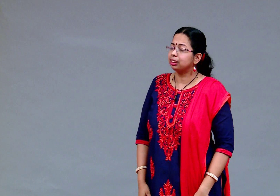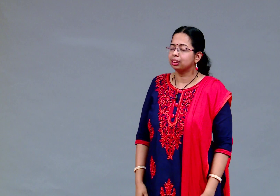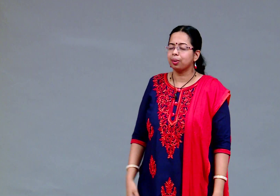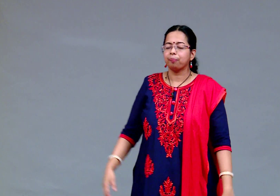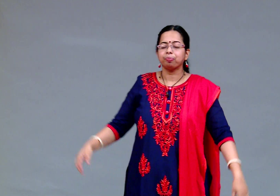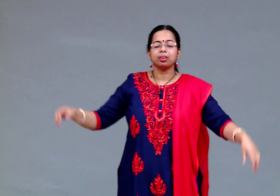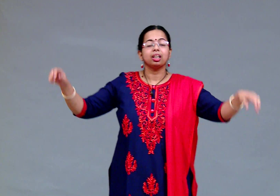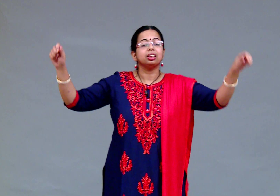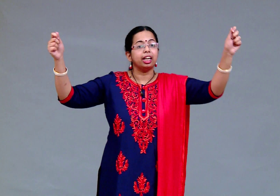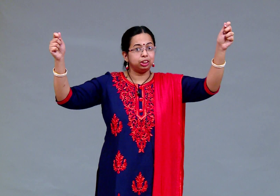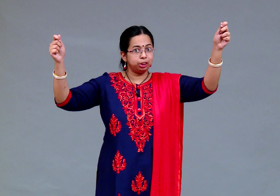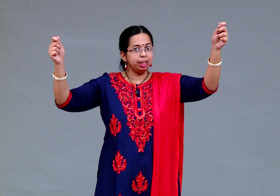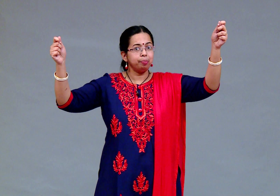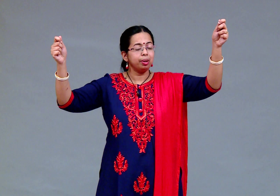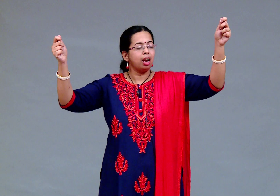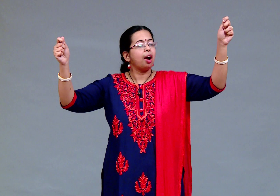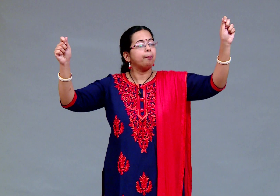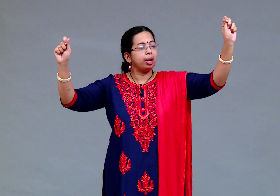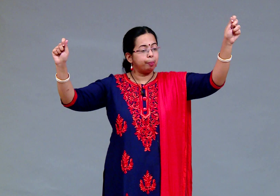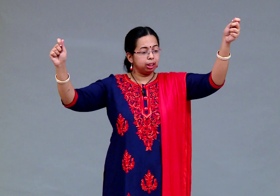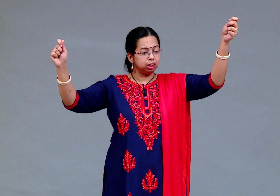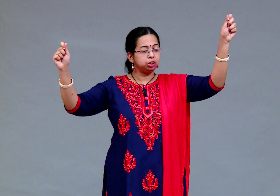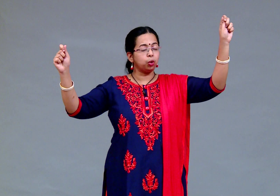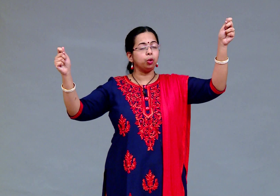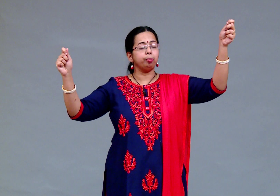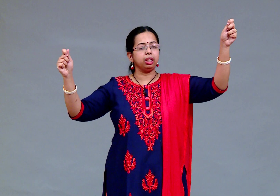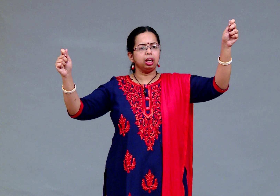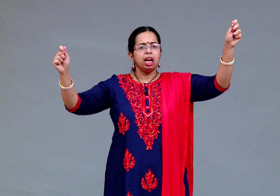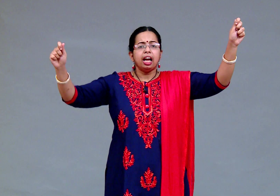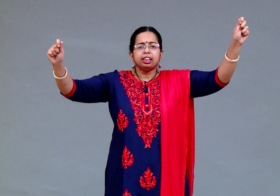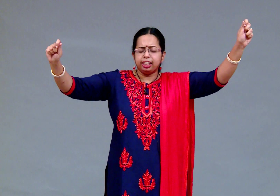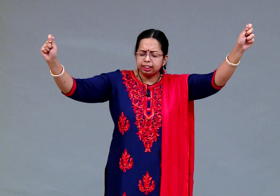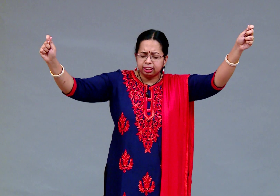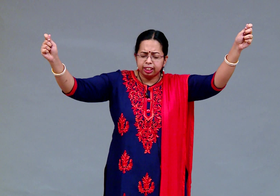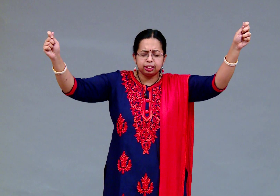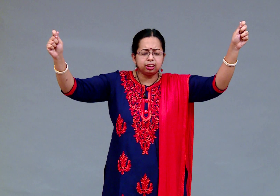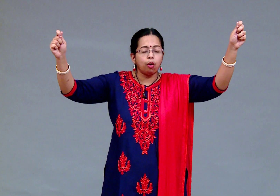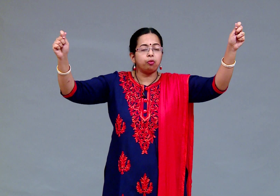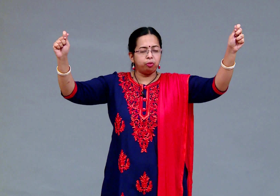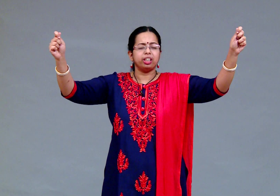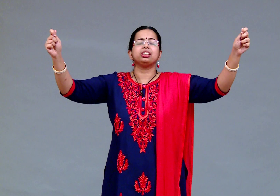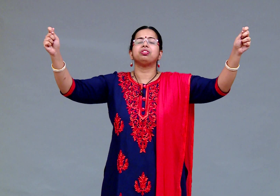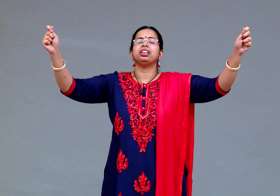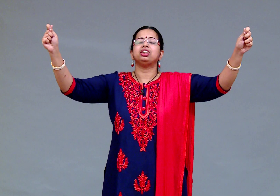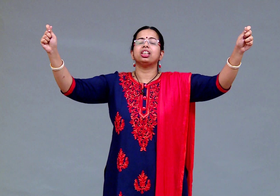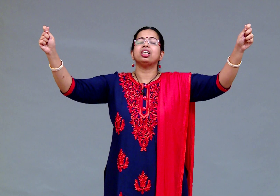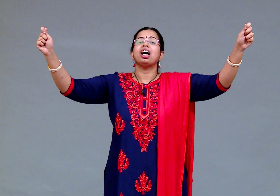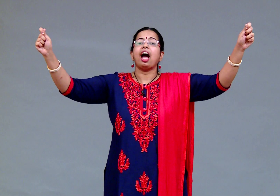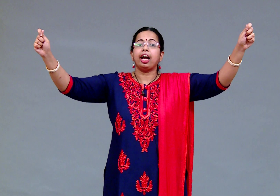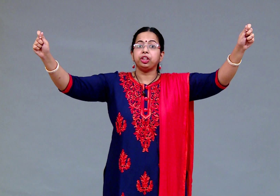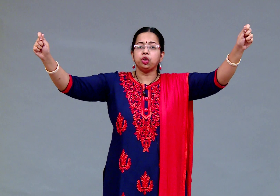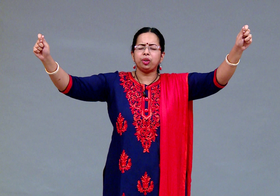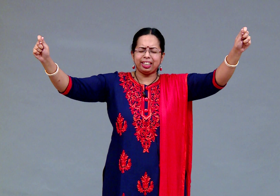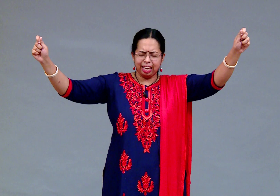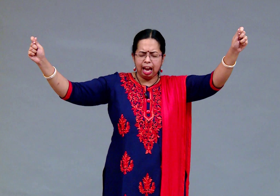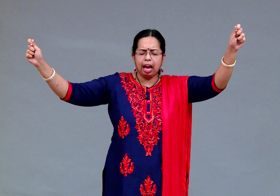that time my mother told me this is your first winter and you can